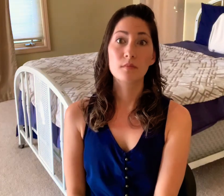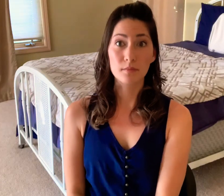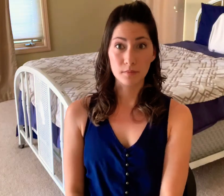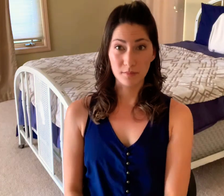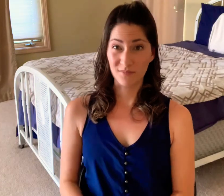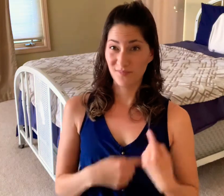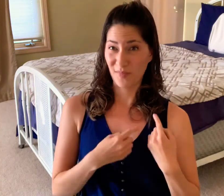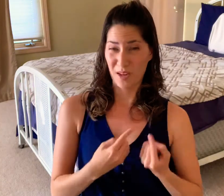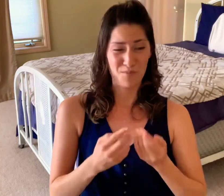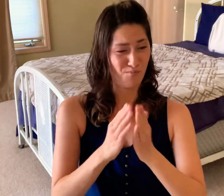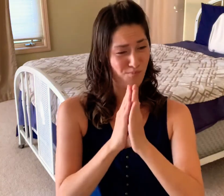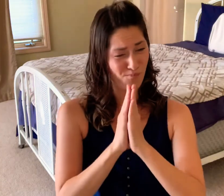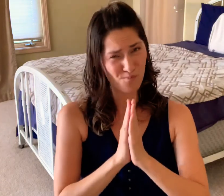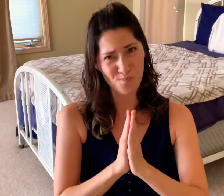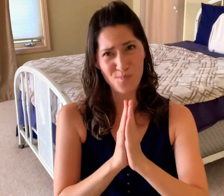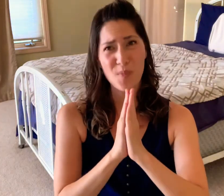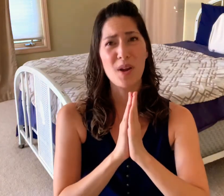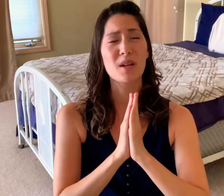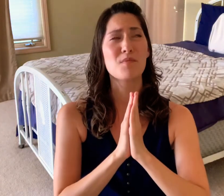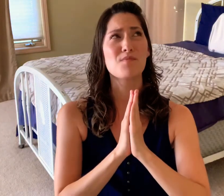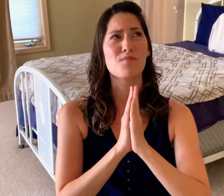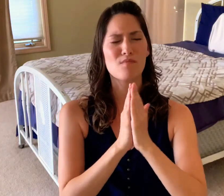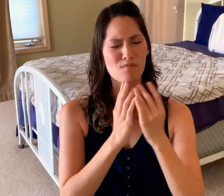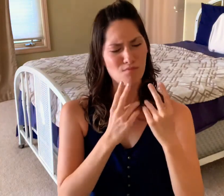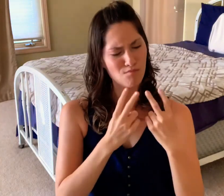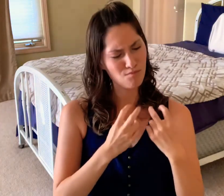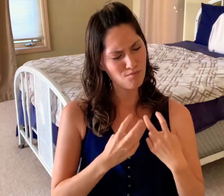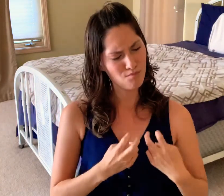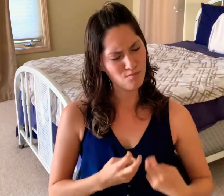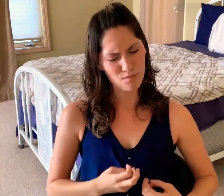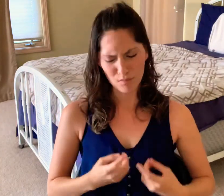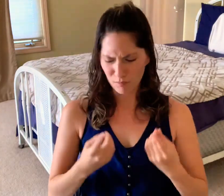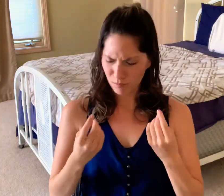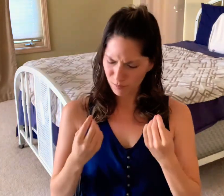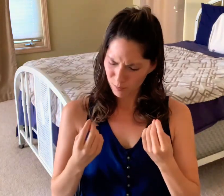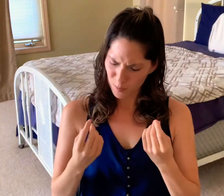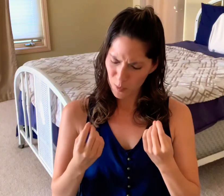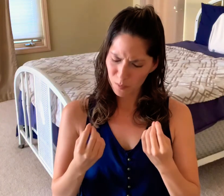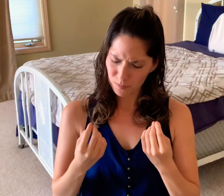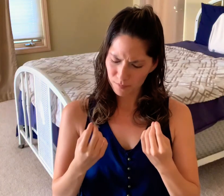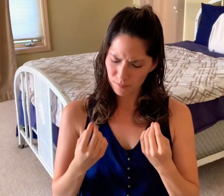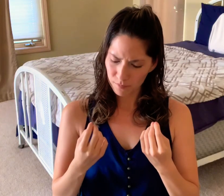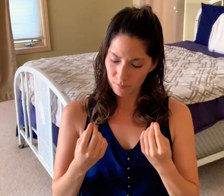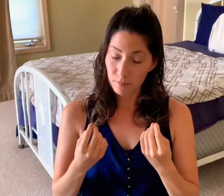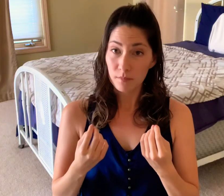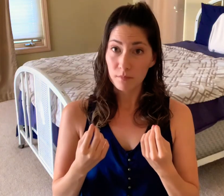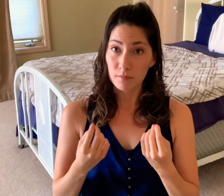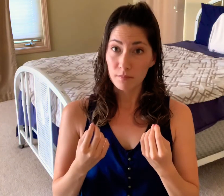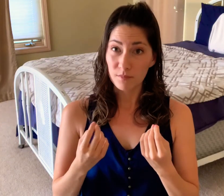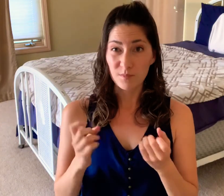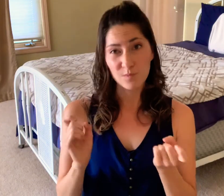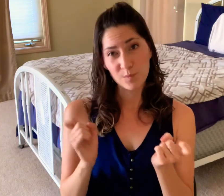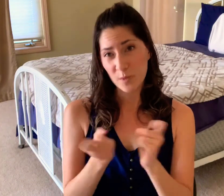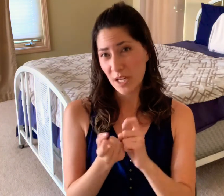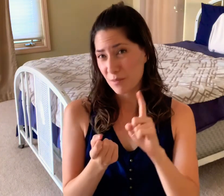since praying I've been trying to figure out what to do